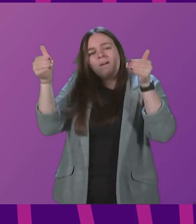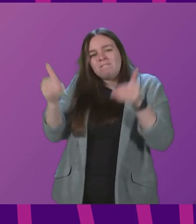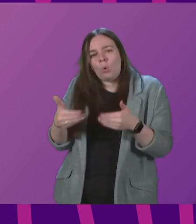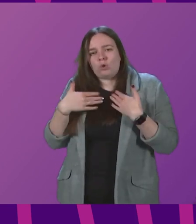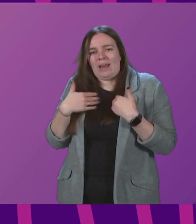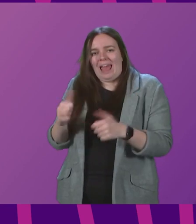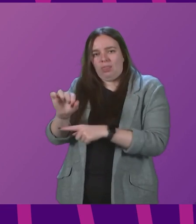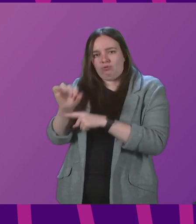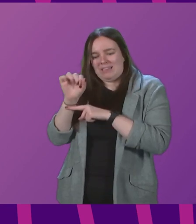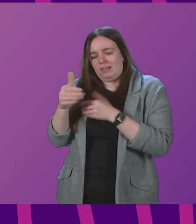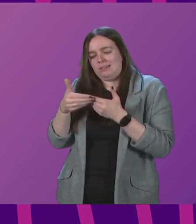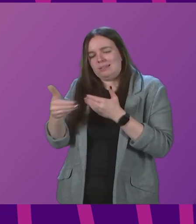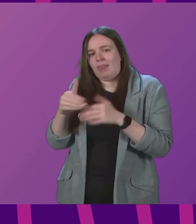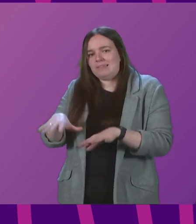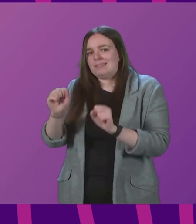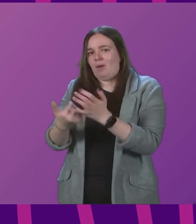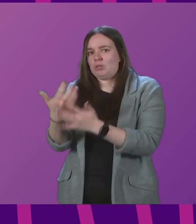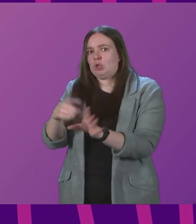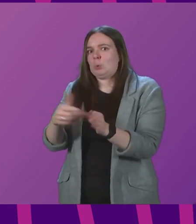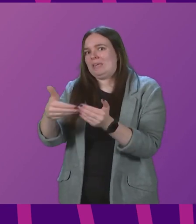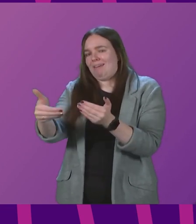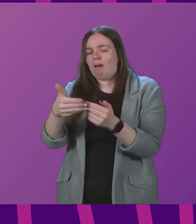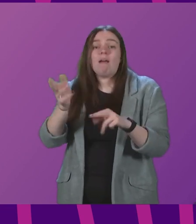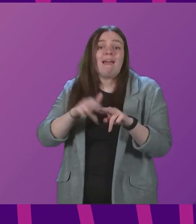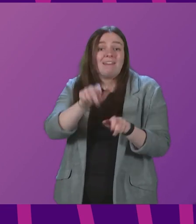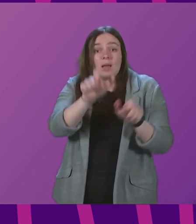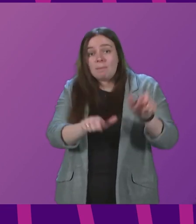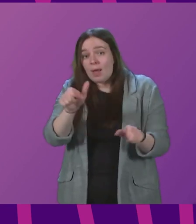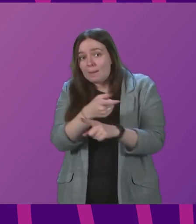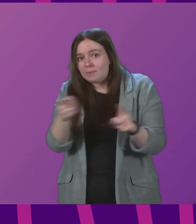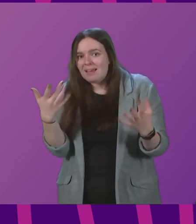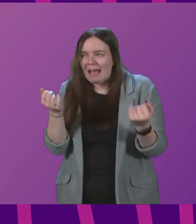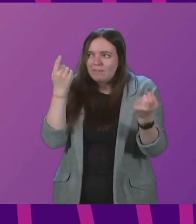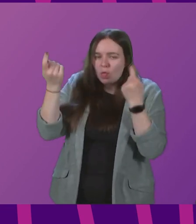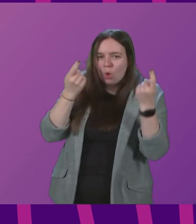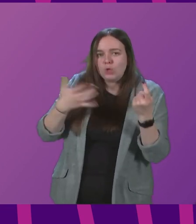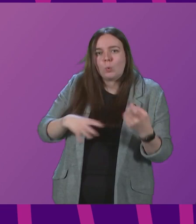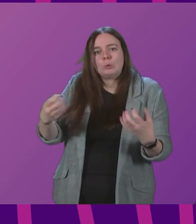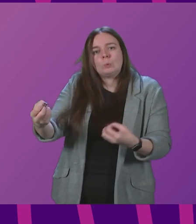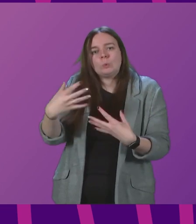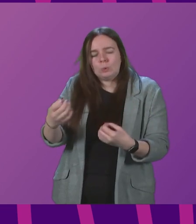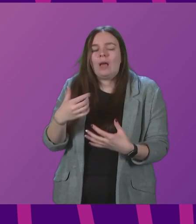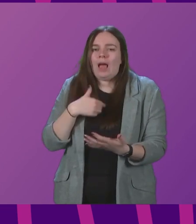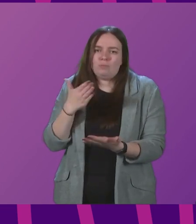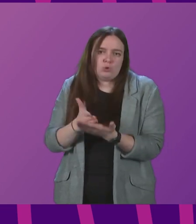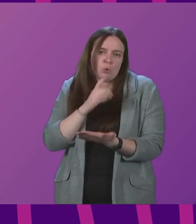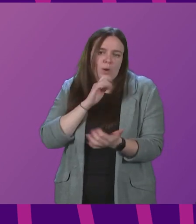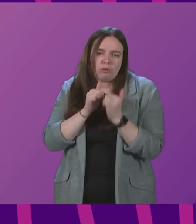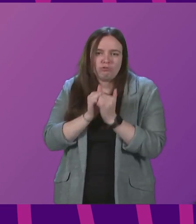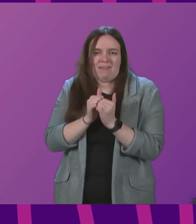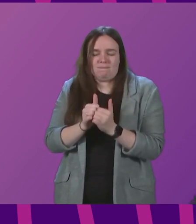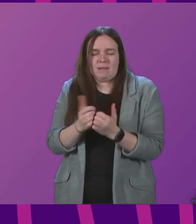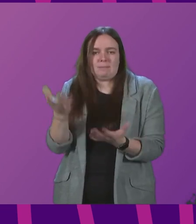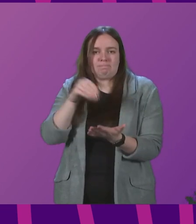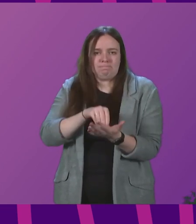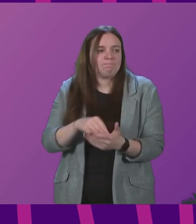health resilience in the early part of next year, and if members across the Chamber have thoughts that they want to feed into that, I am sure they would be gratefully received.